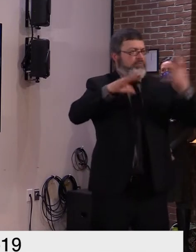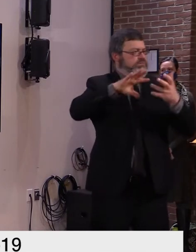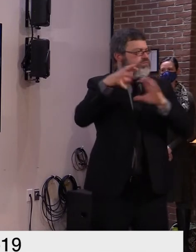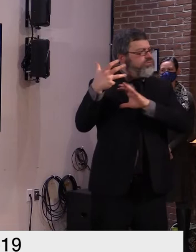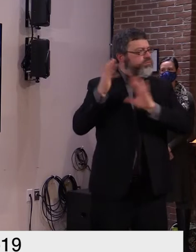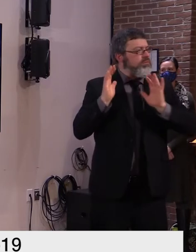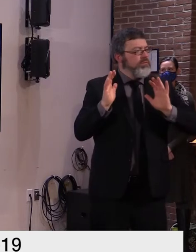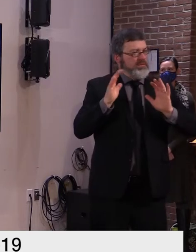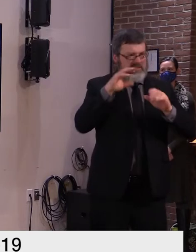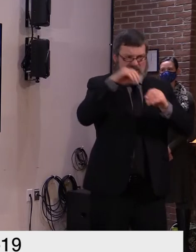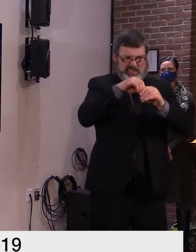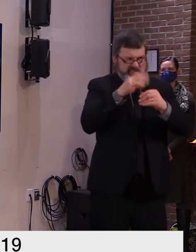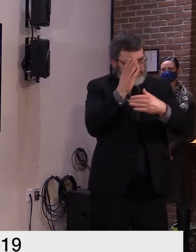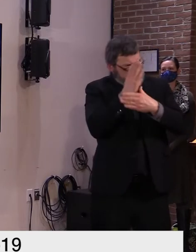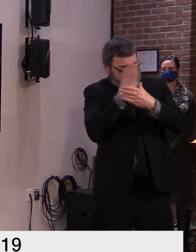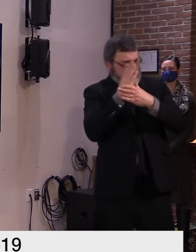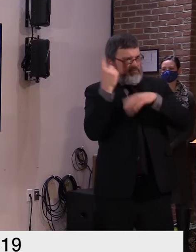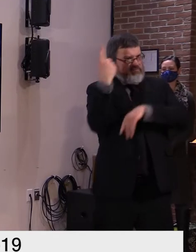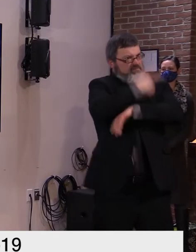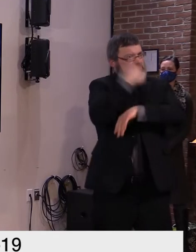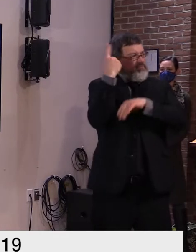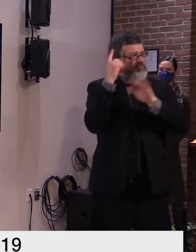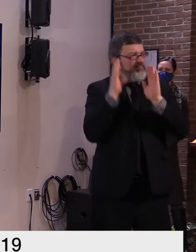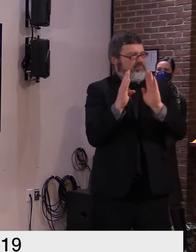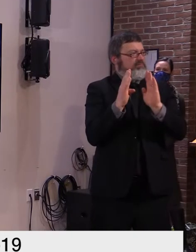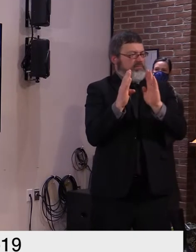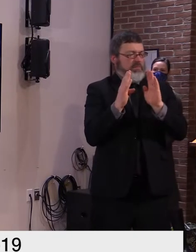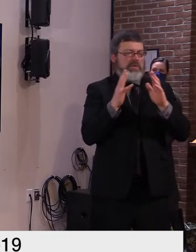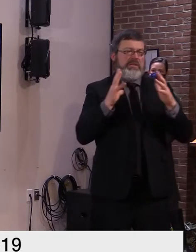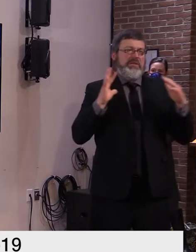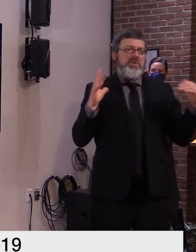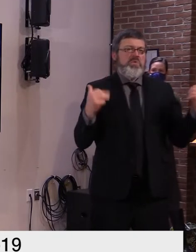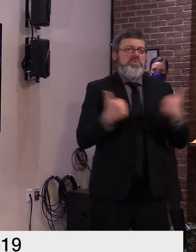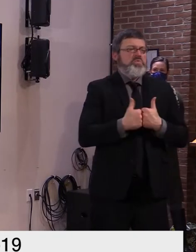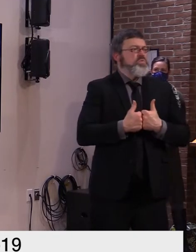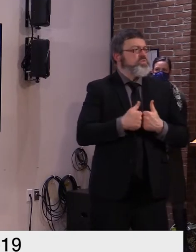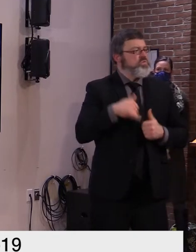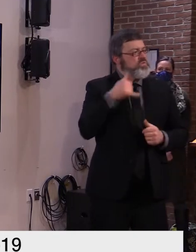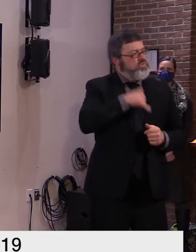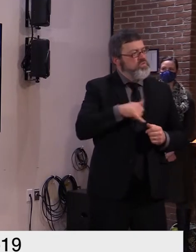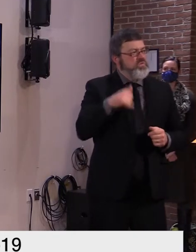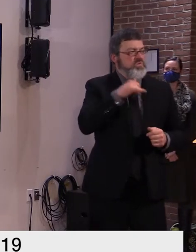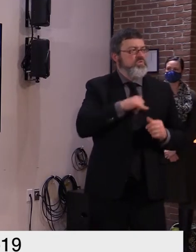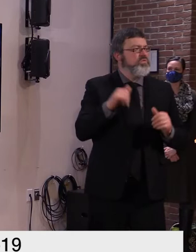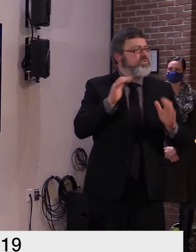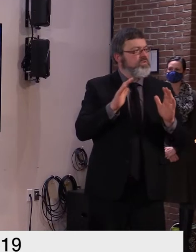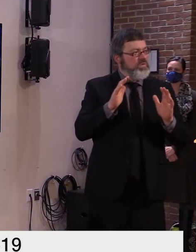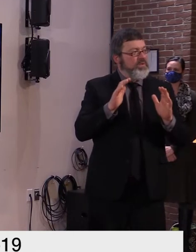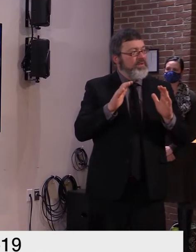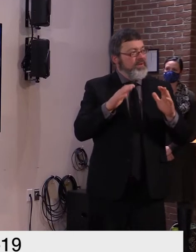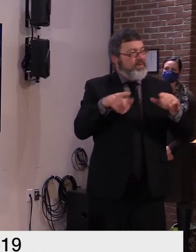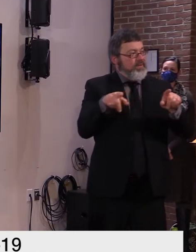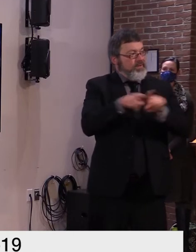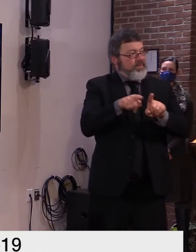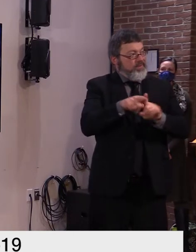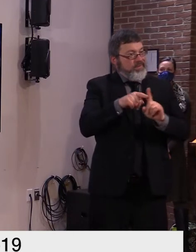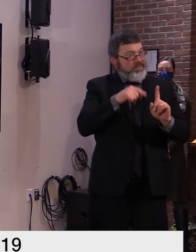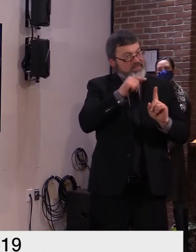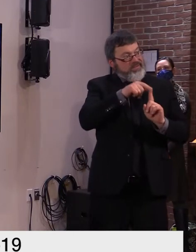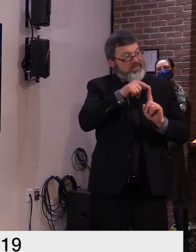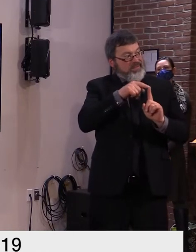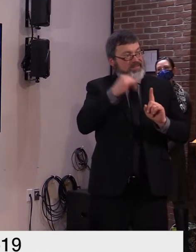it is also challenging in these facilities when residents are near death and require additional staff attention